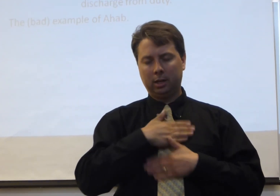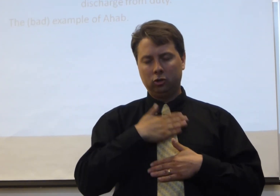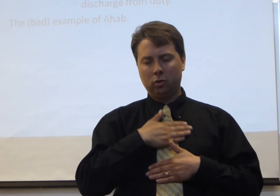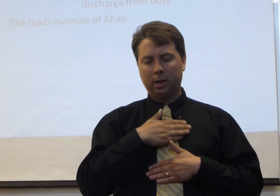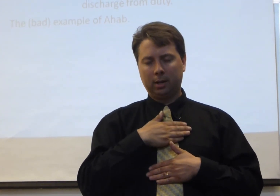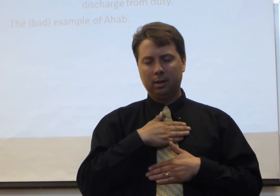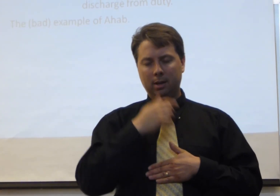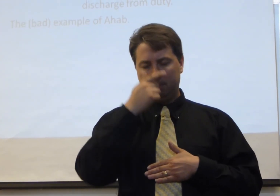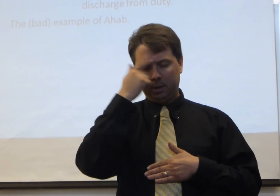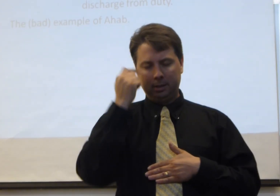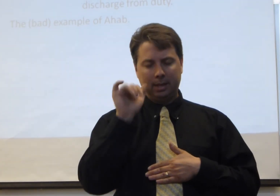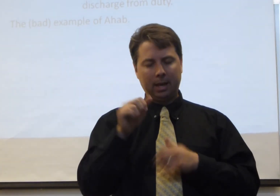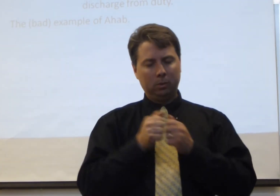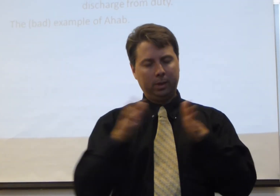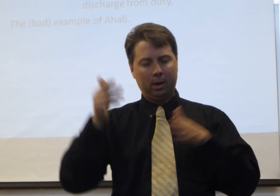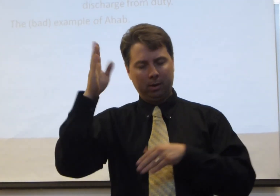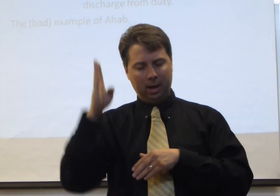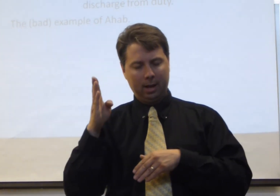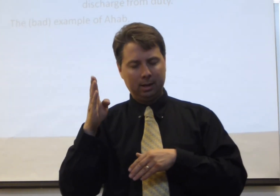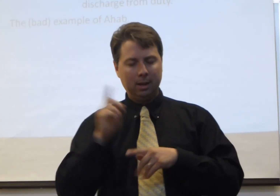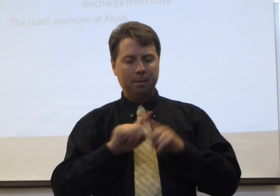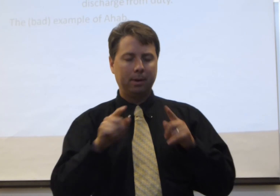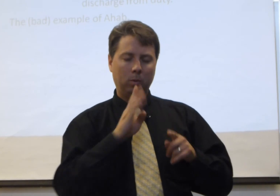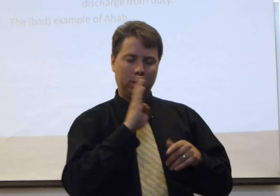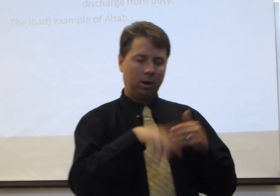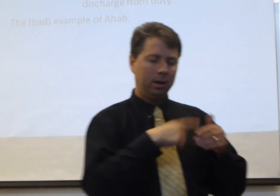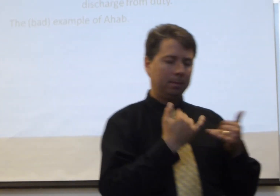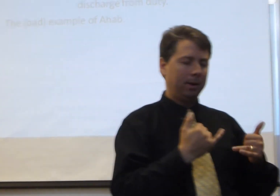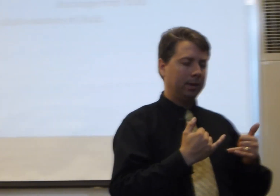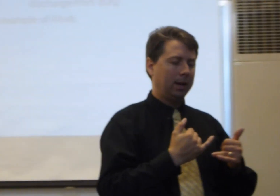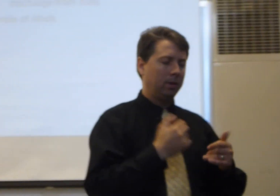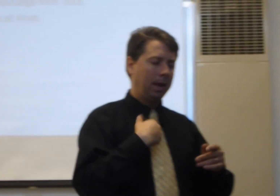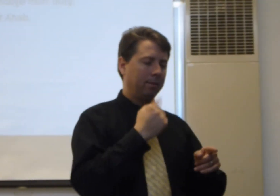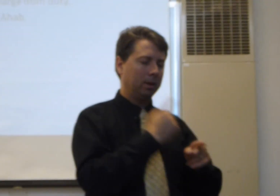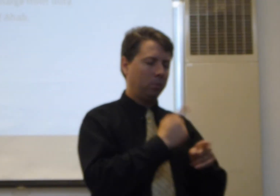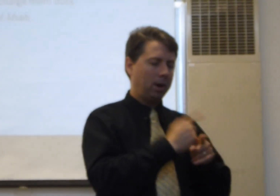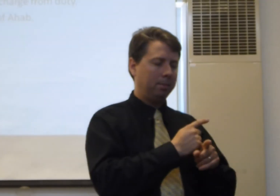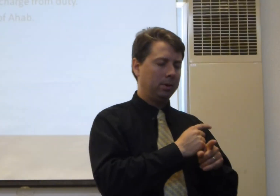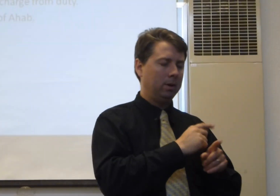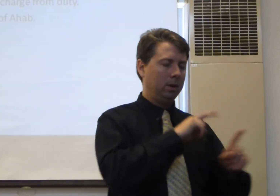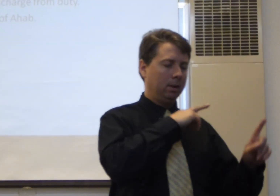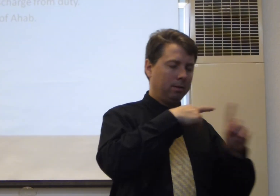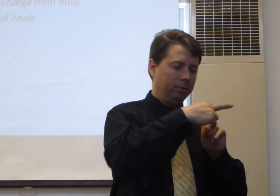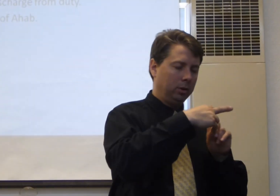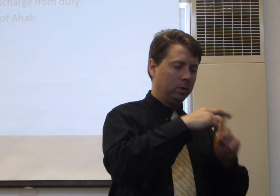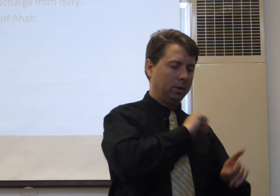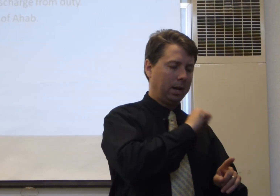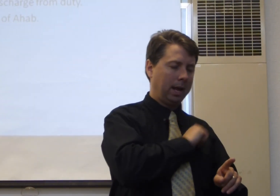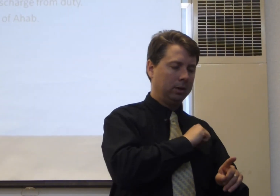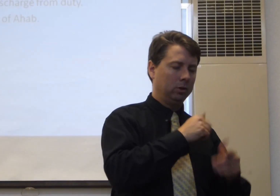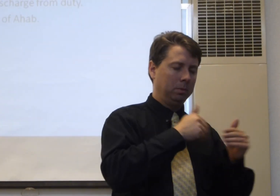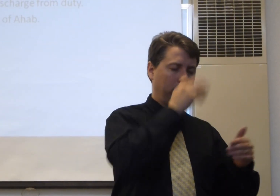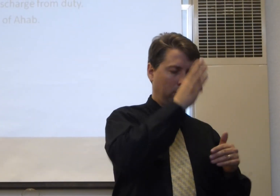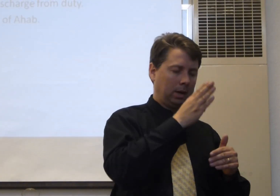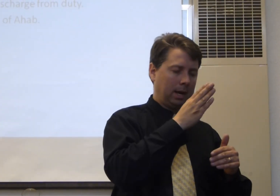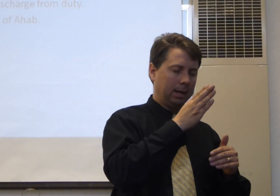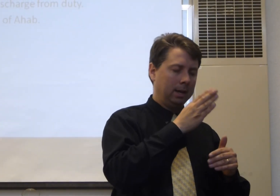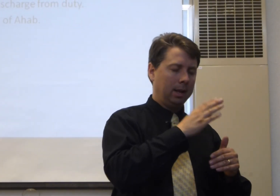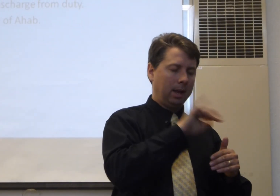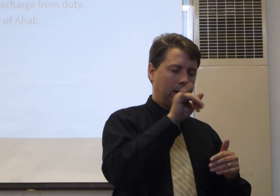enjoying, because that is without God. But we're talking about now having a proper view and an attitude before God and